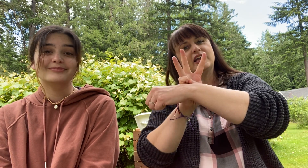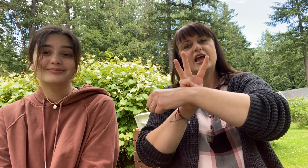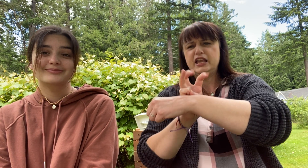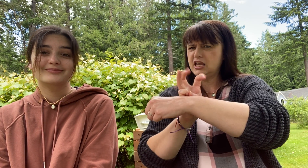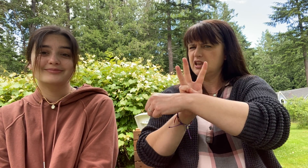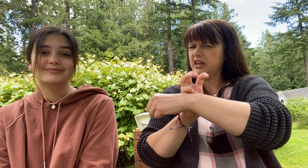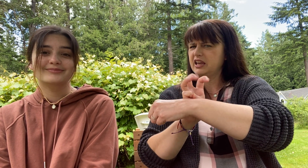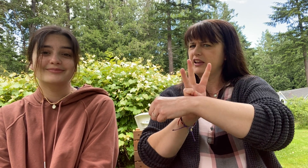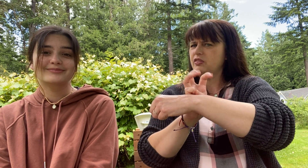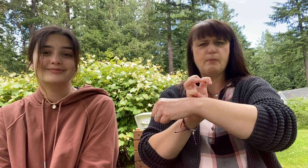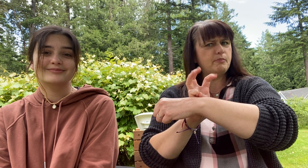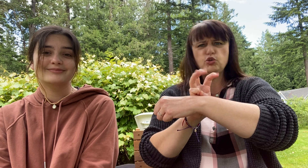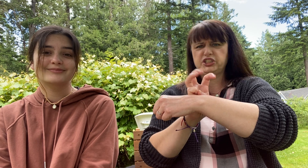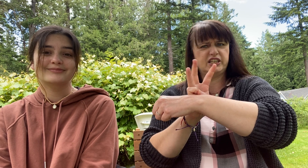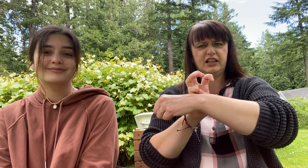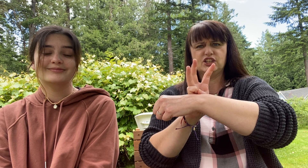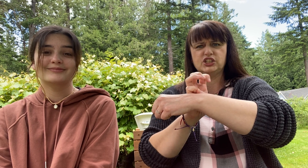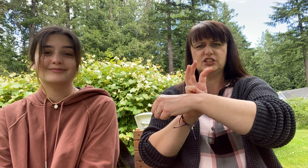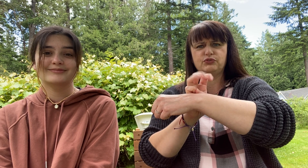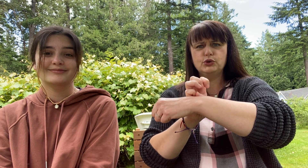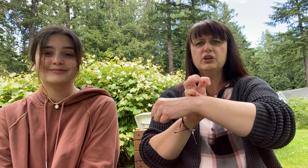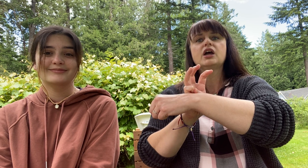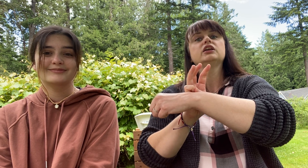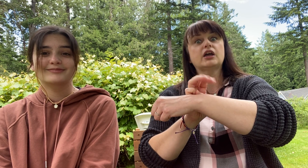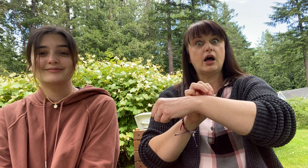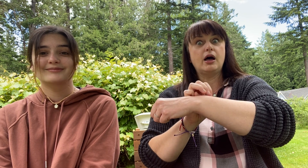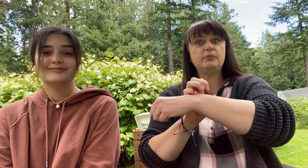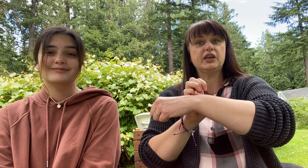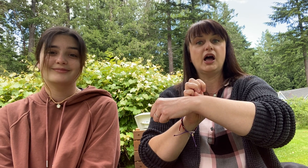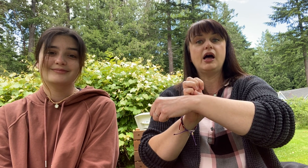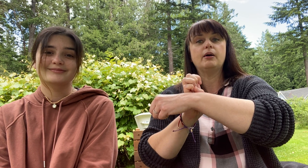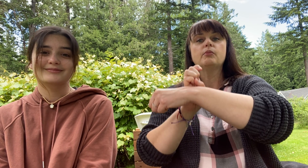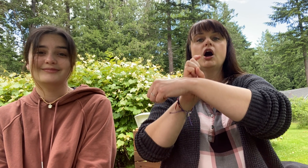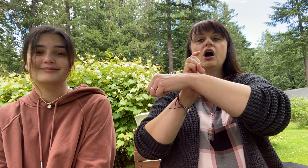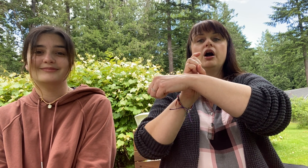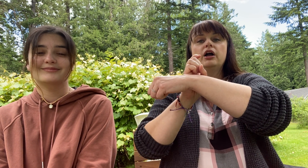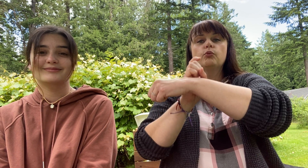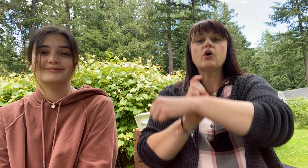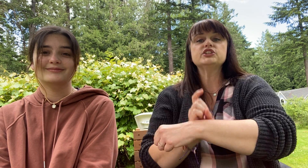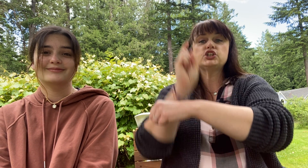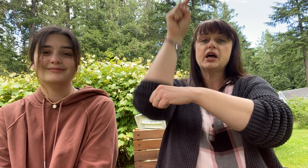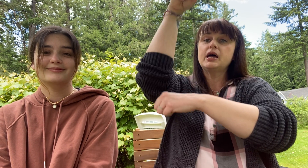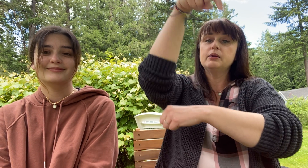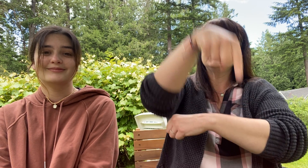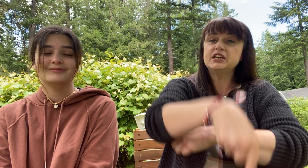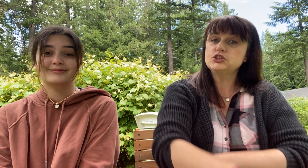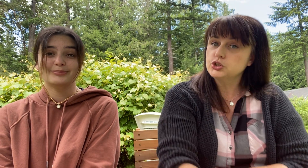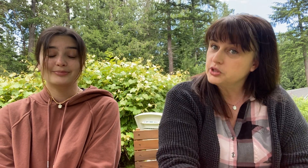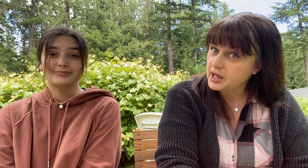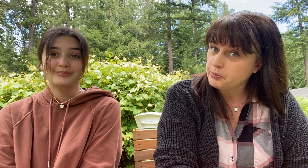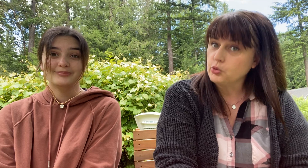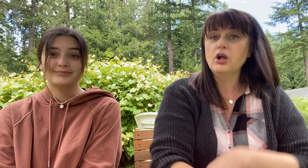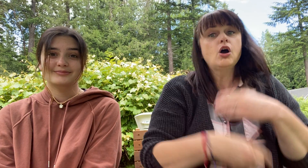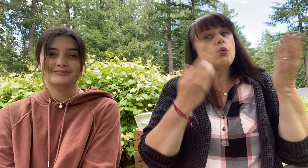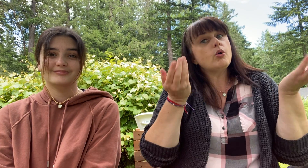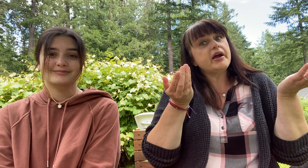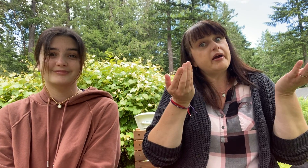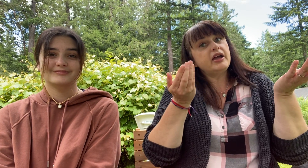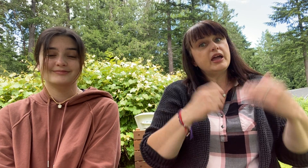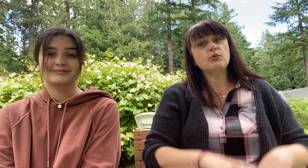eating the most delicious food. Yum, yum. One jumped into the pool where it